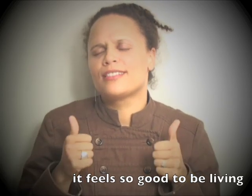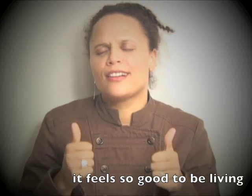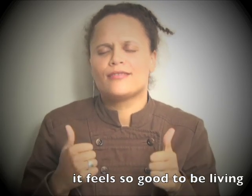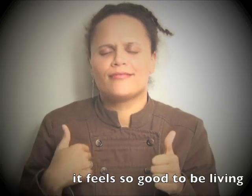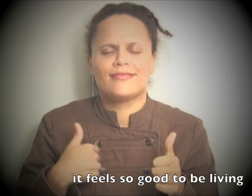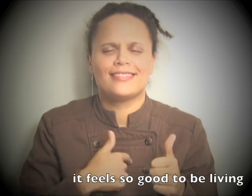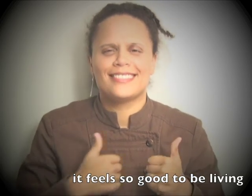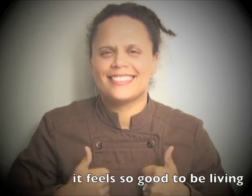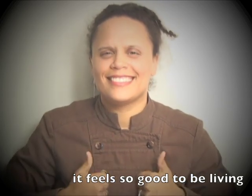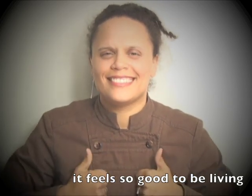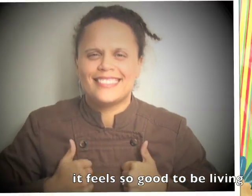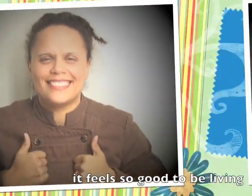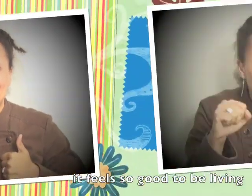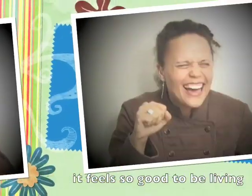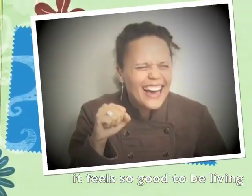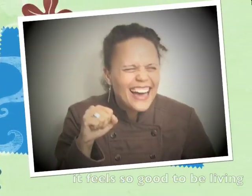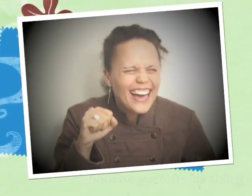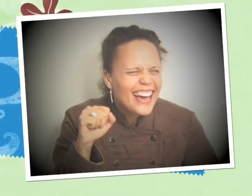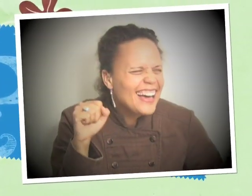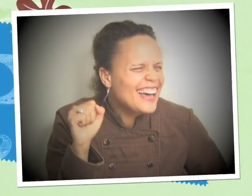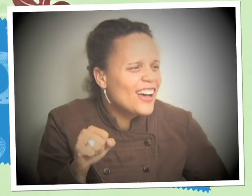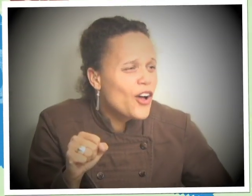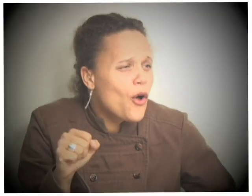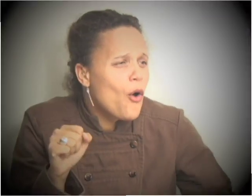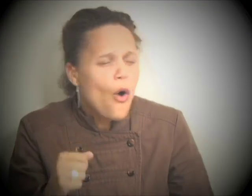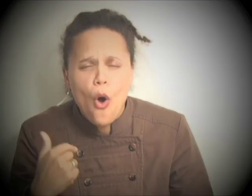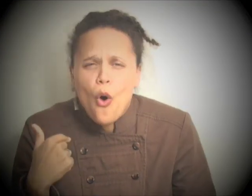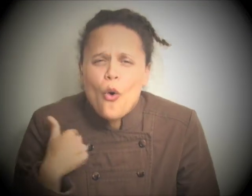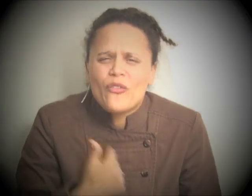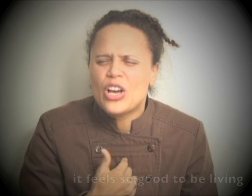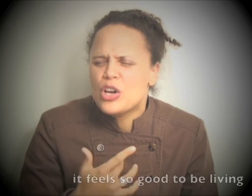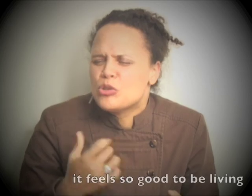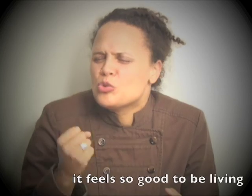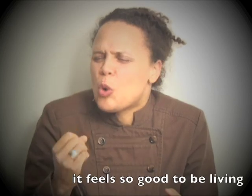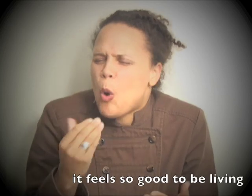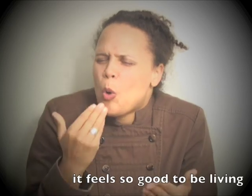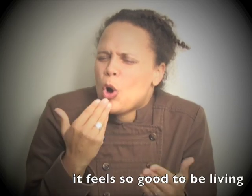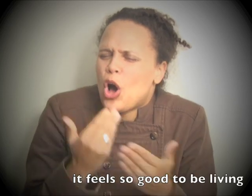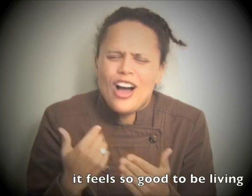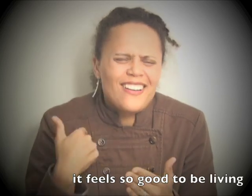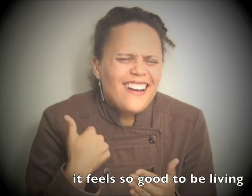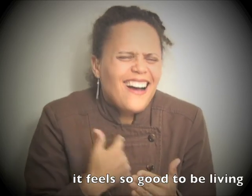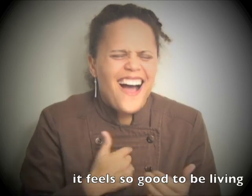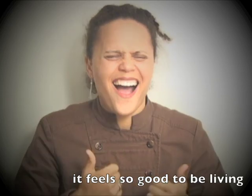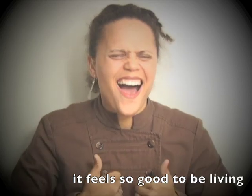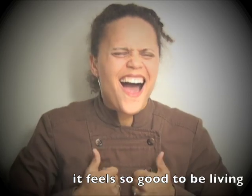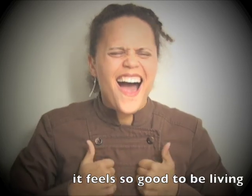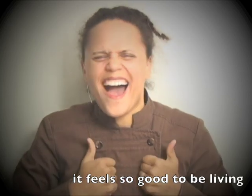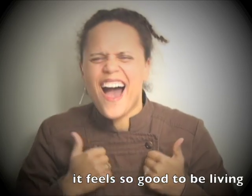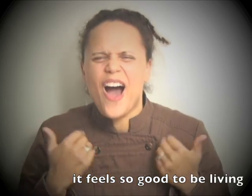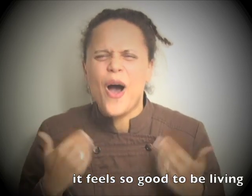good to be living It feels so good to be living